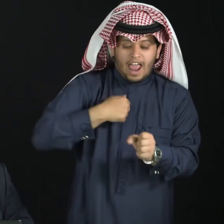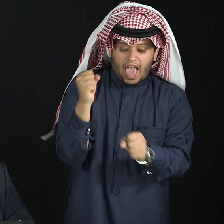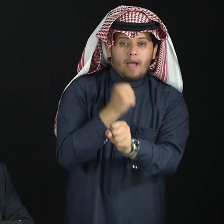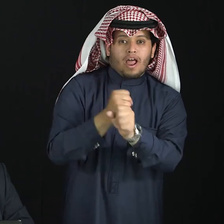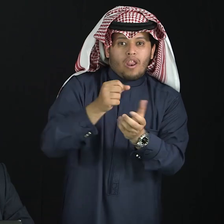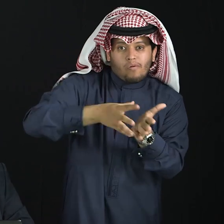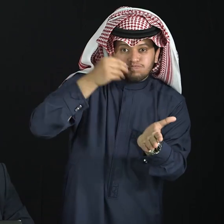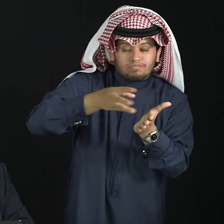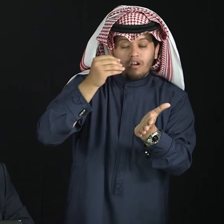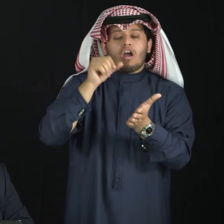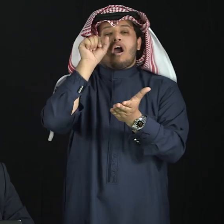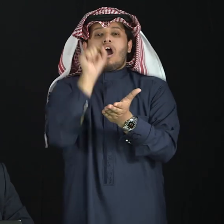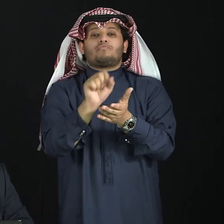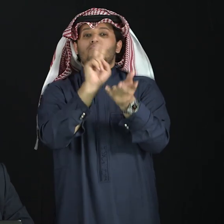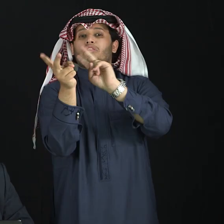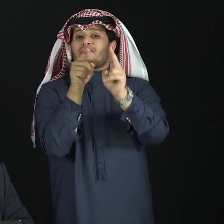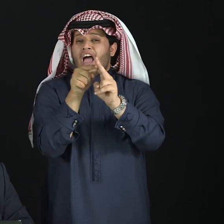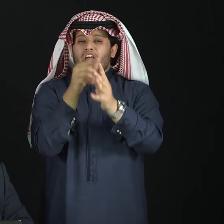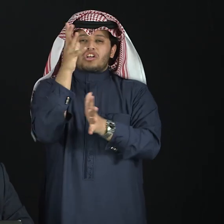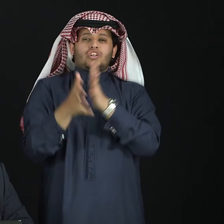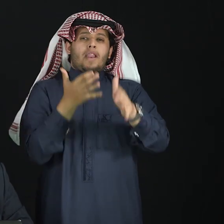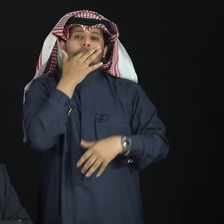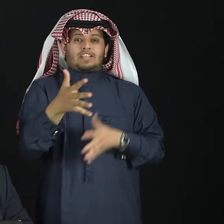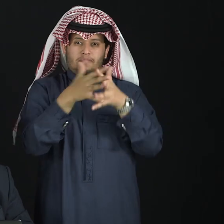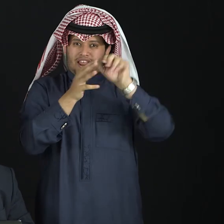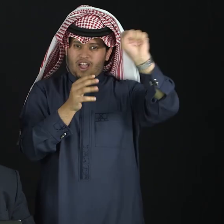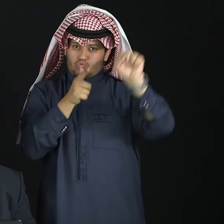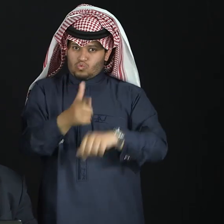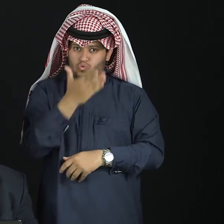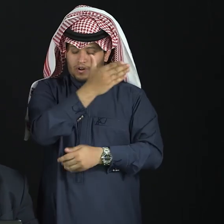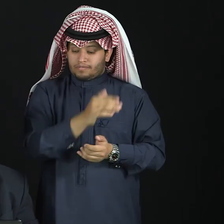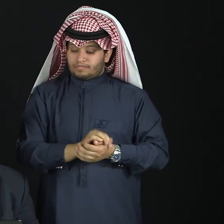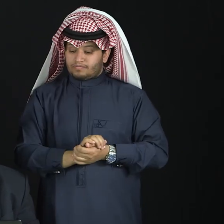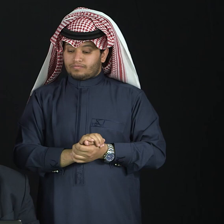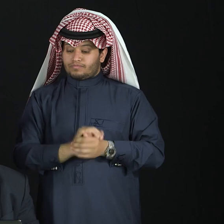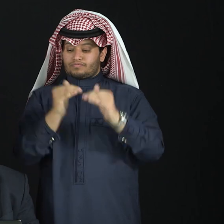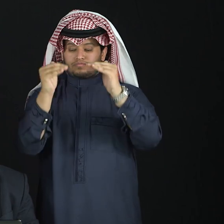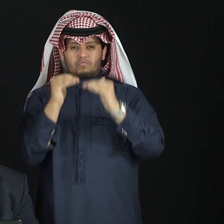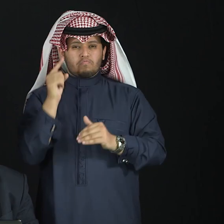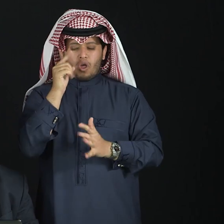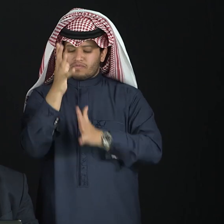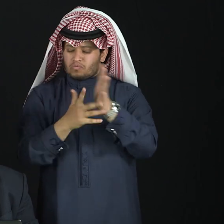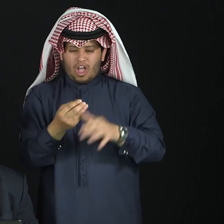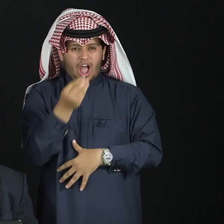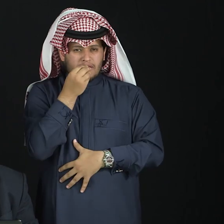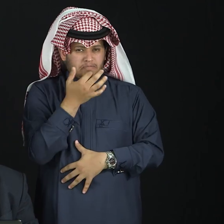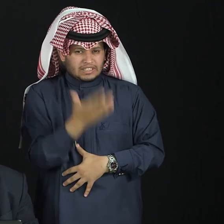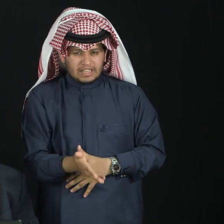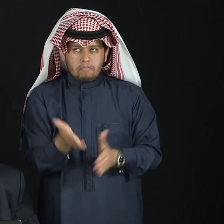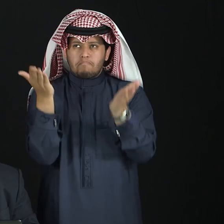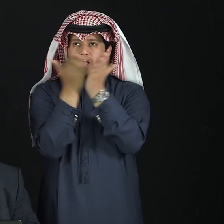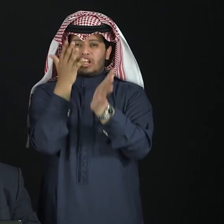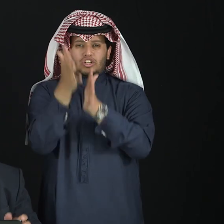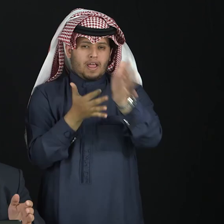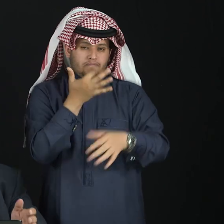eat with one tap on the mouth, food with double, you see. Of course, these are the most important things in